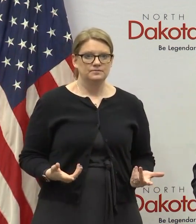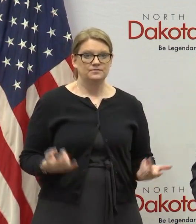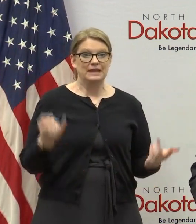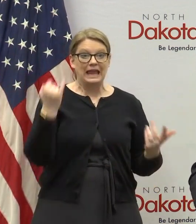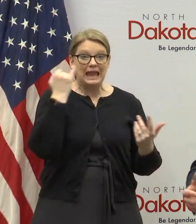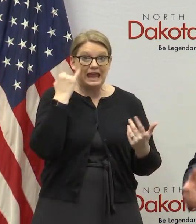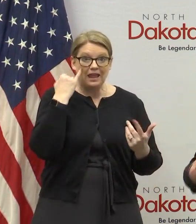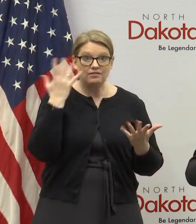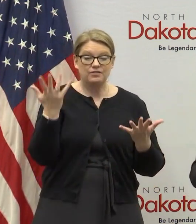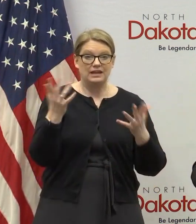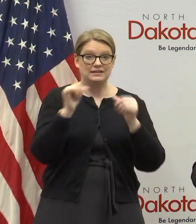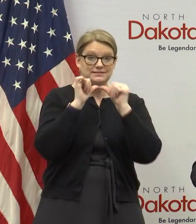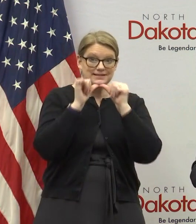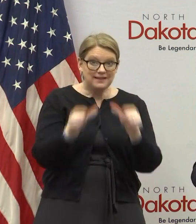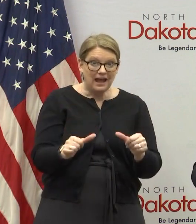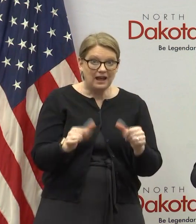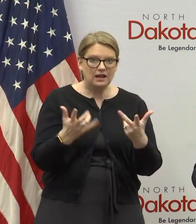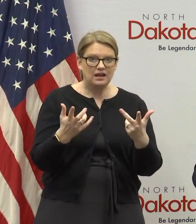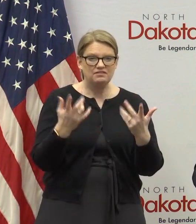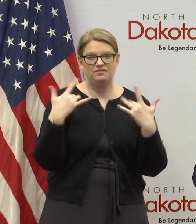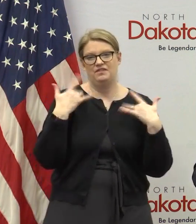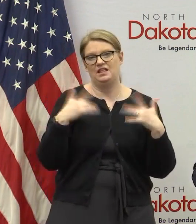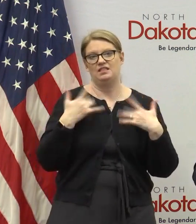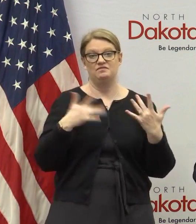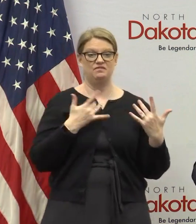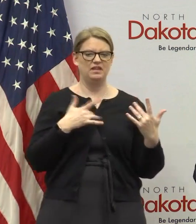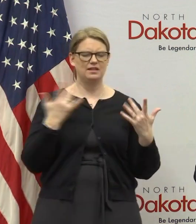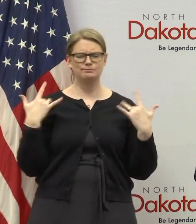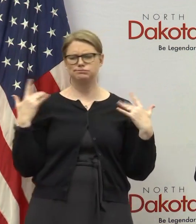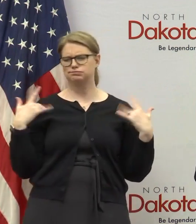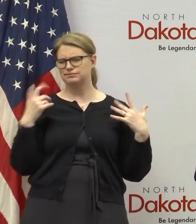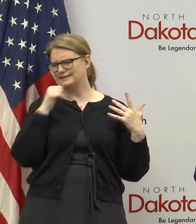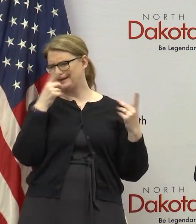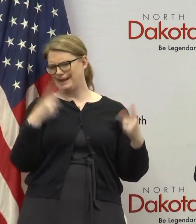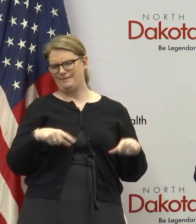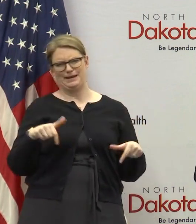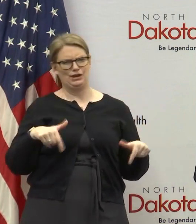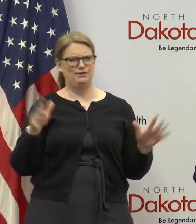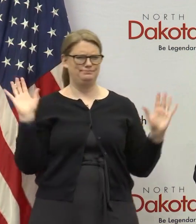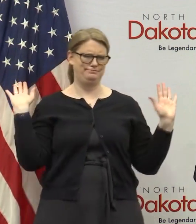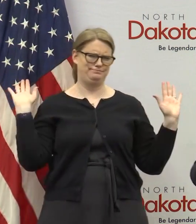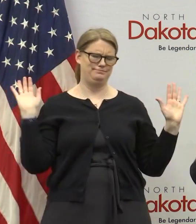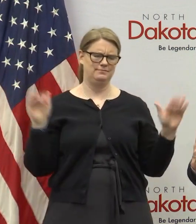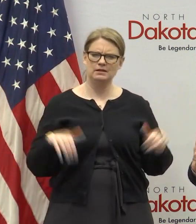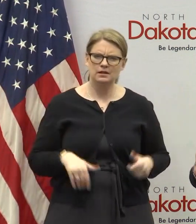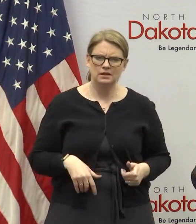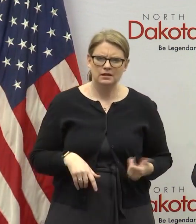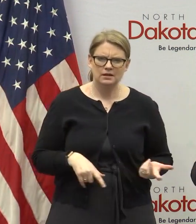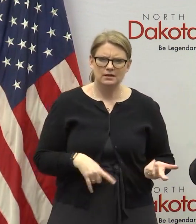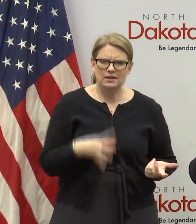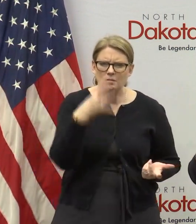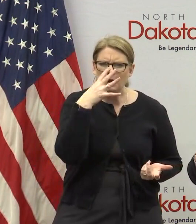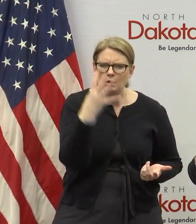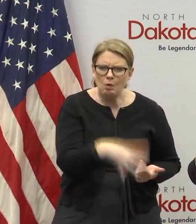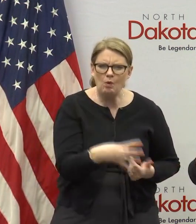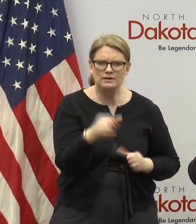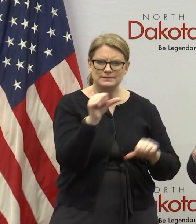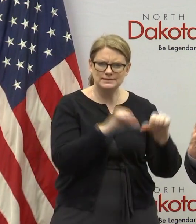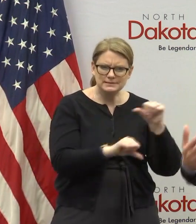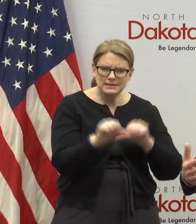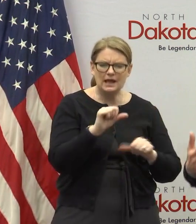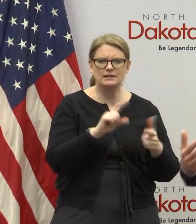denial about that it can't it cannot happen here uh we're uh ignoring the science and ignoring